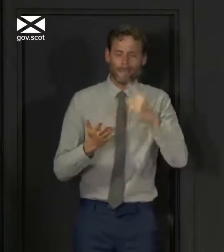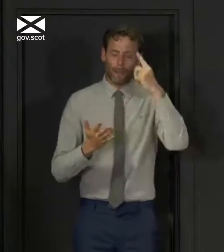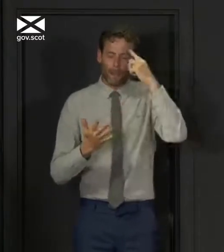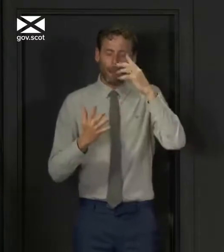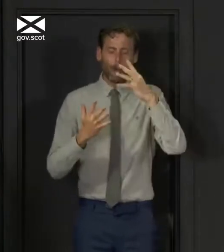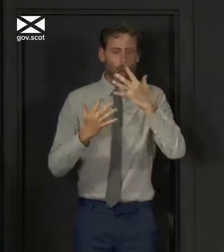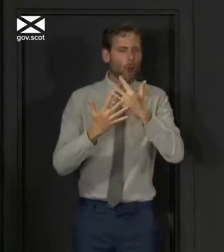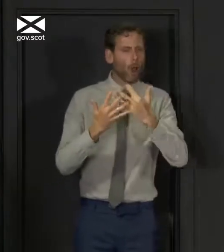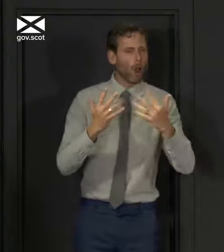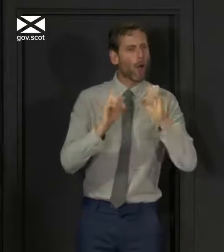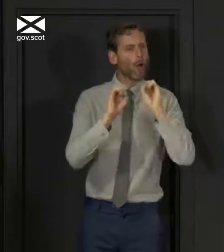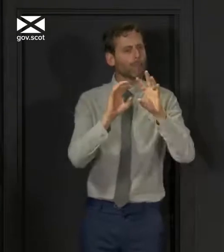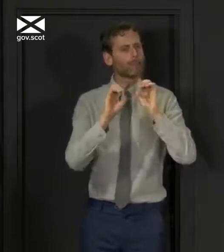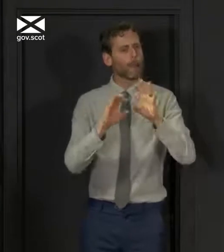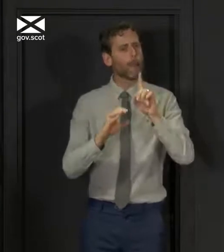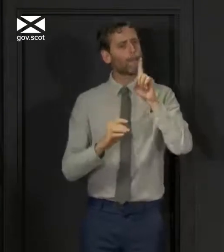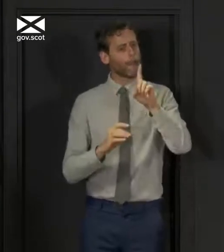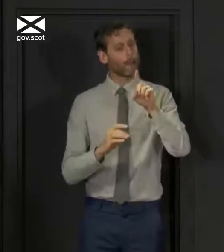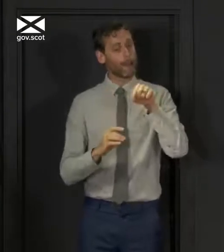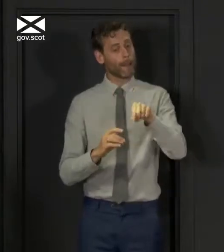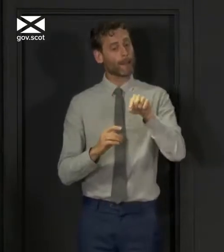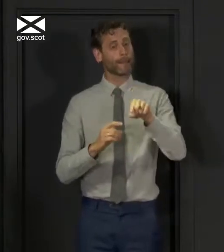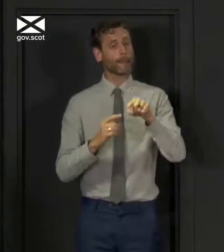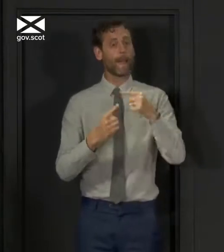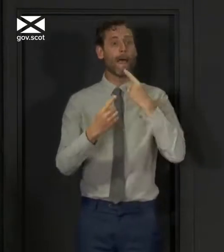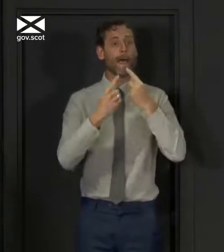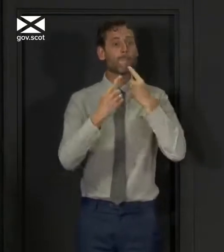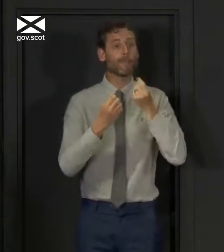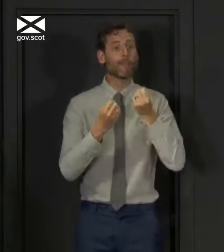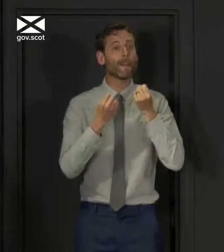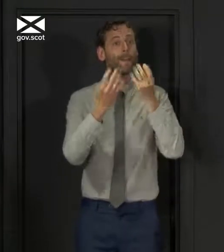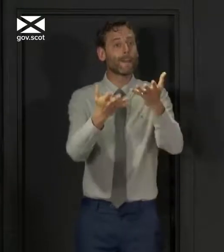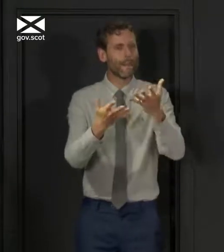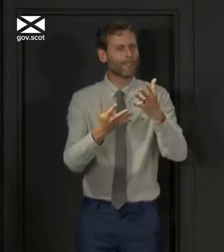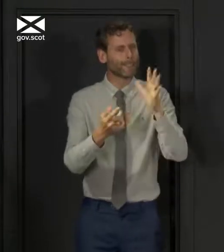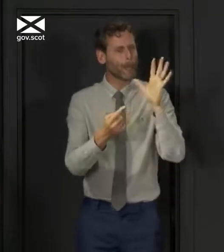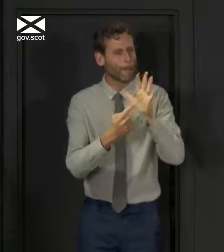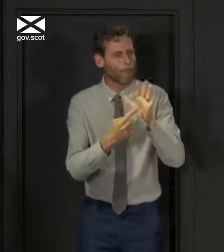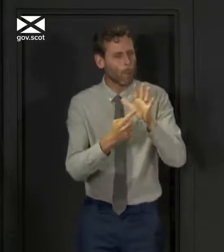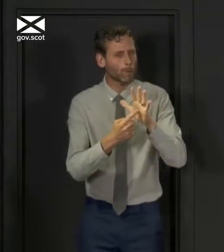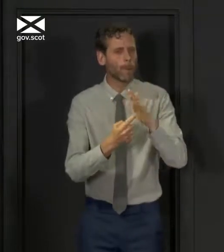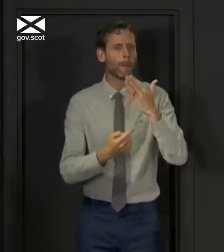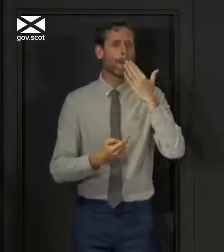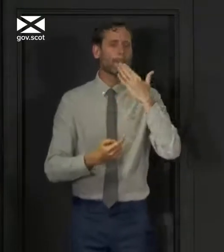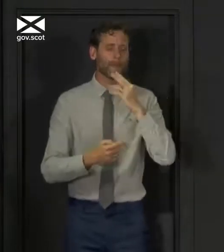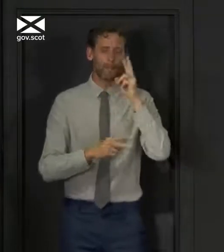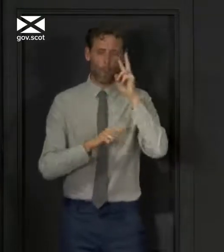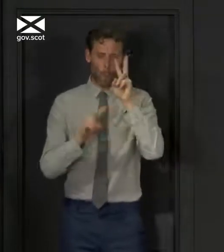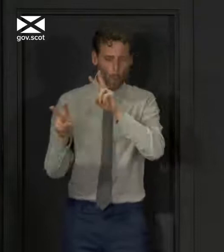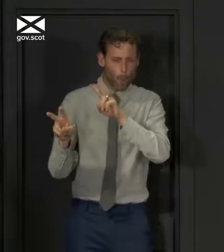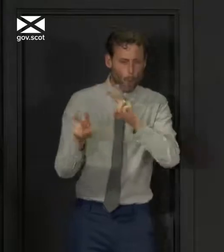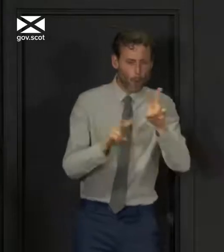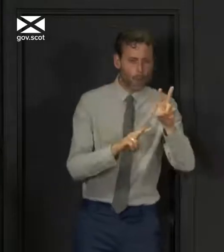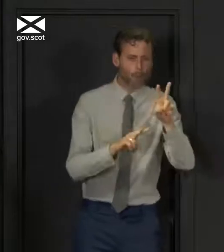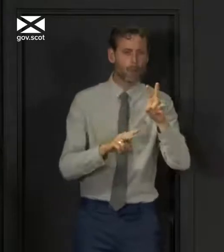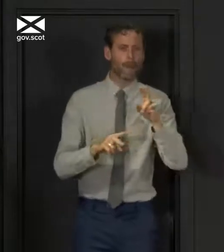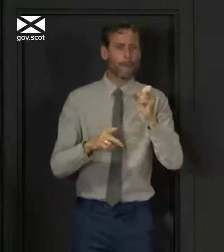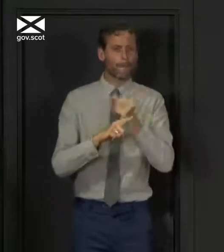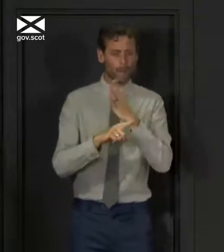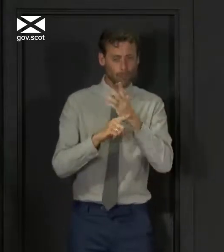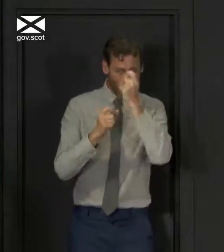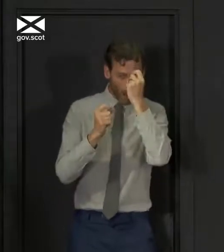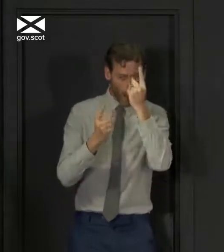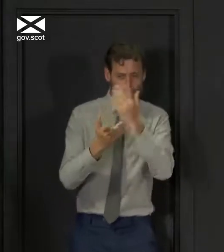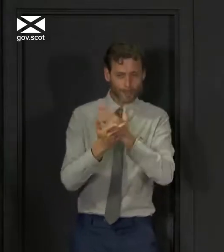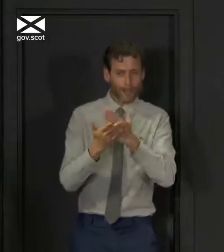but today's information is really vital. So please watch this back later to make sure you've caught all of it, and please read